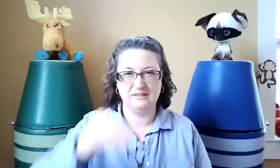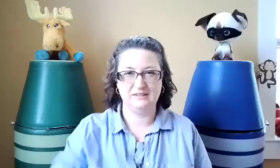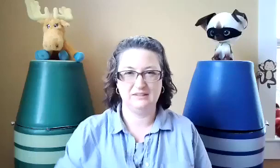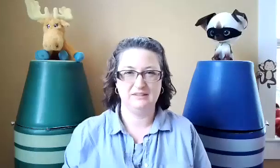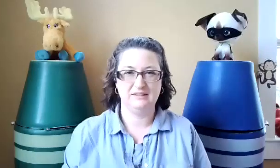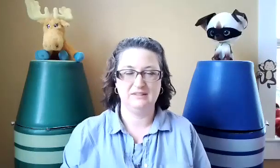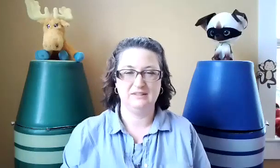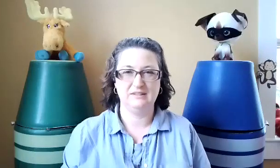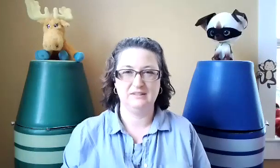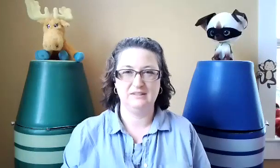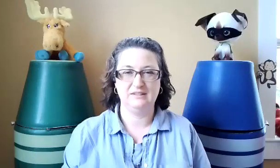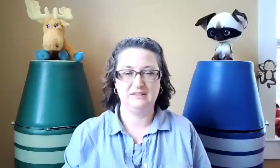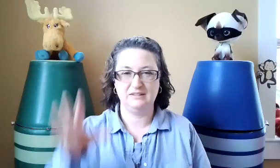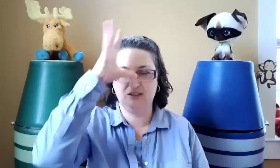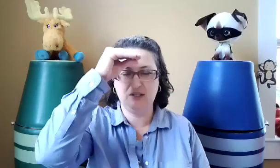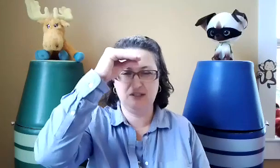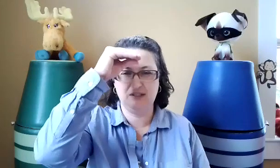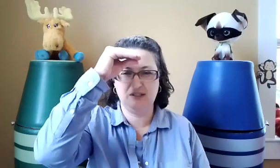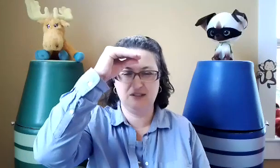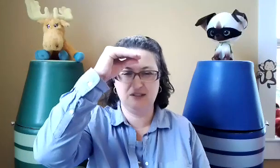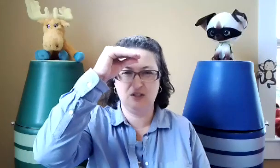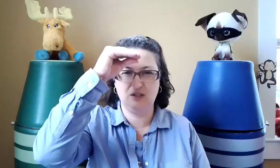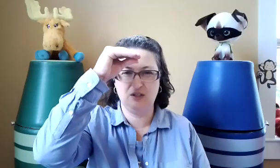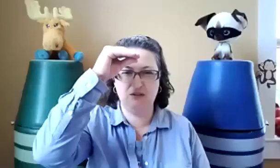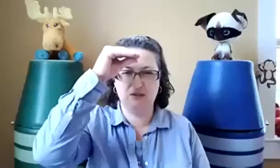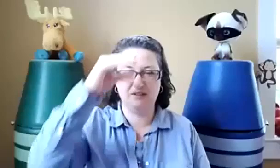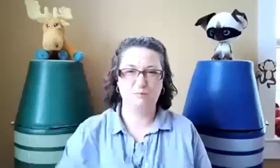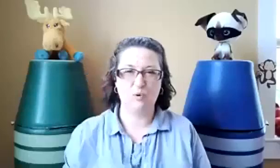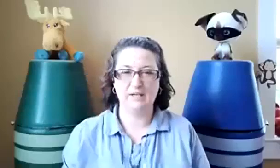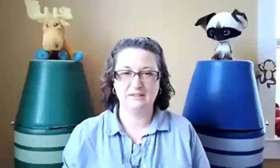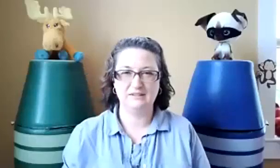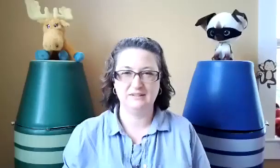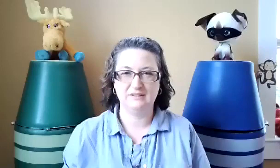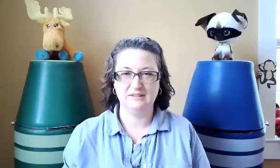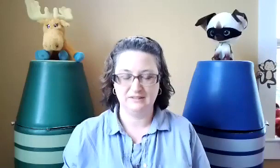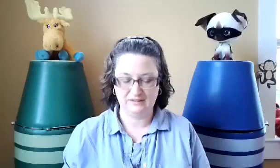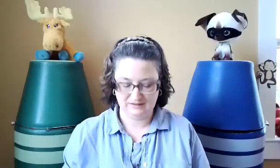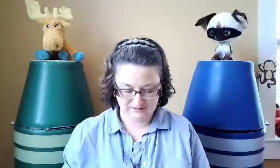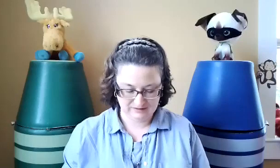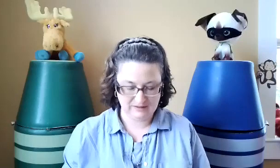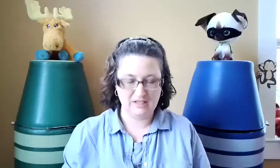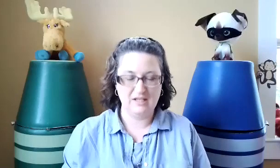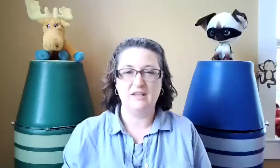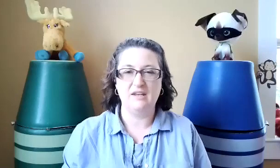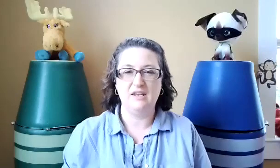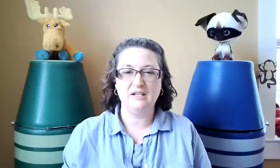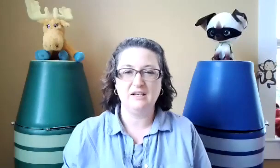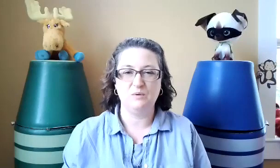Do one. Good. Boy. The next one is